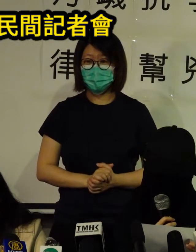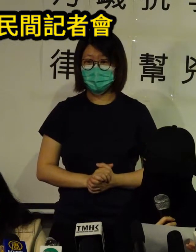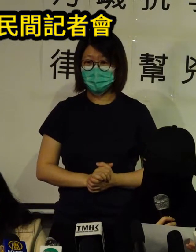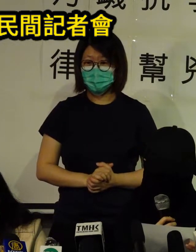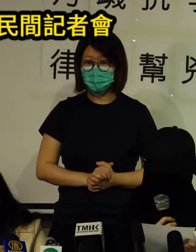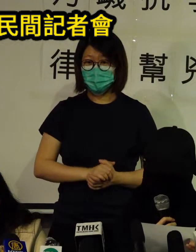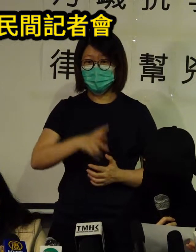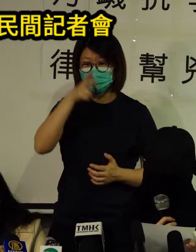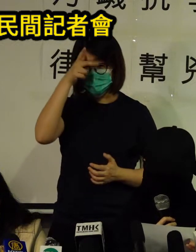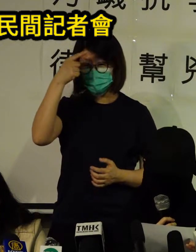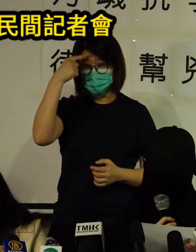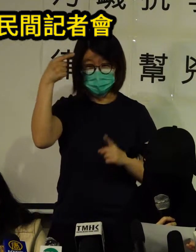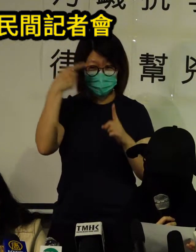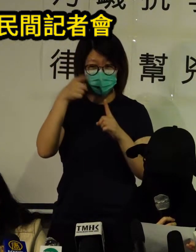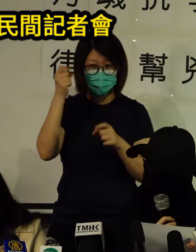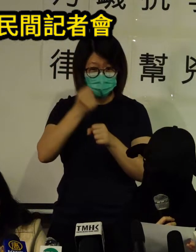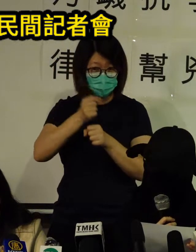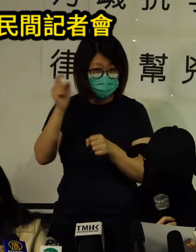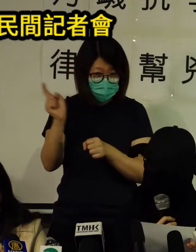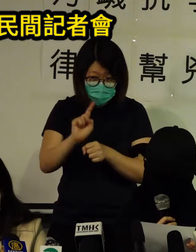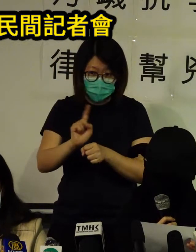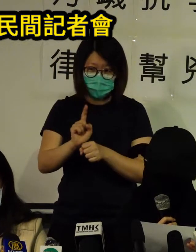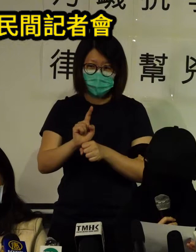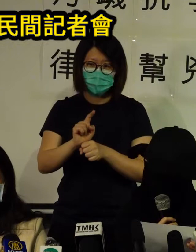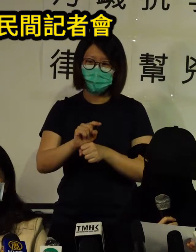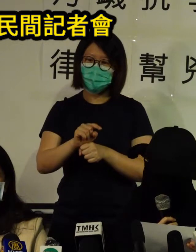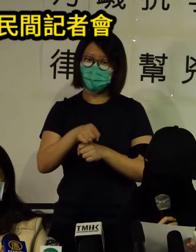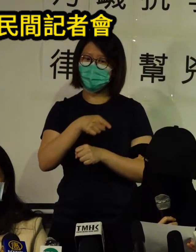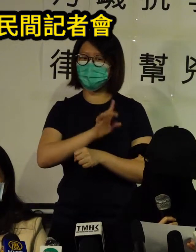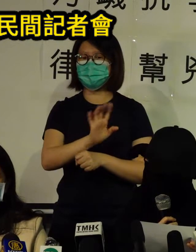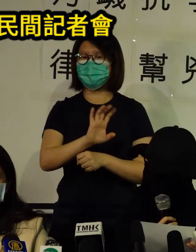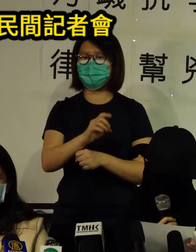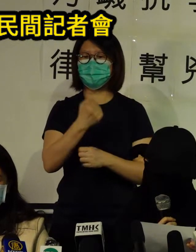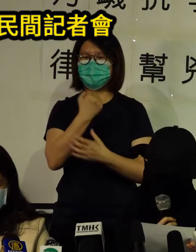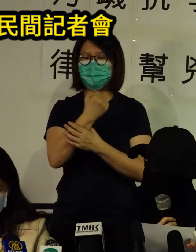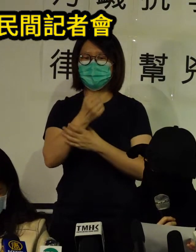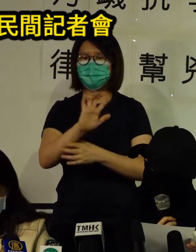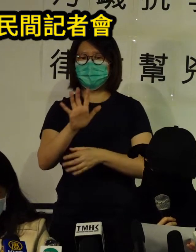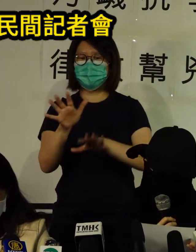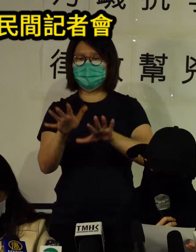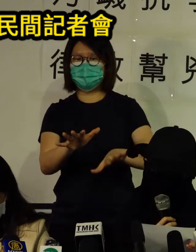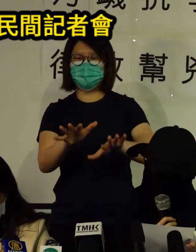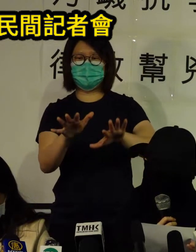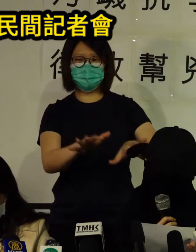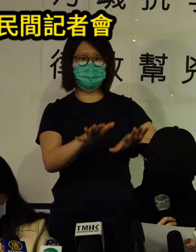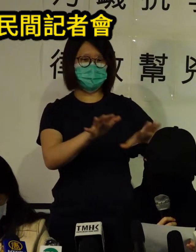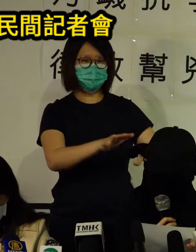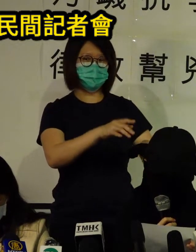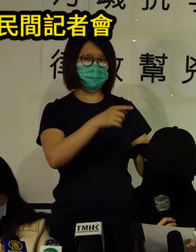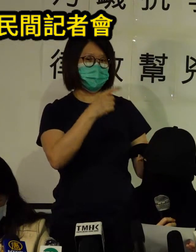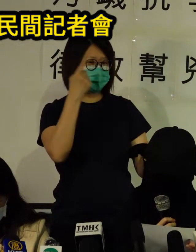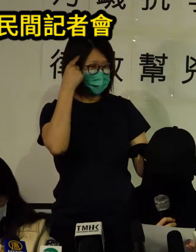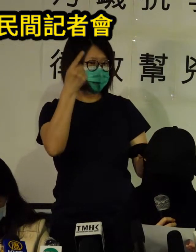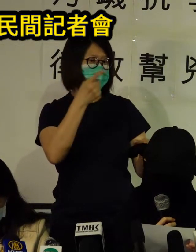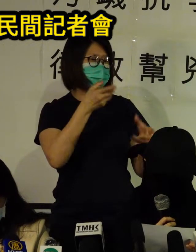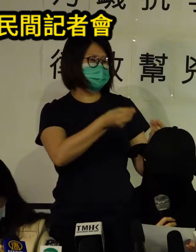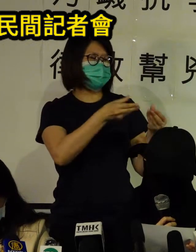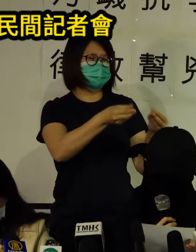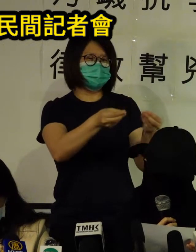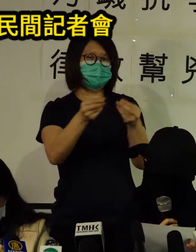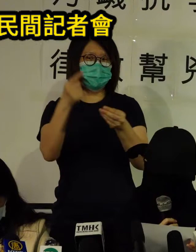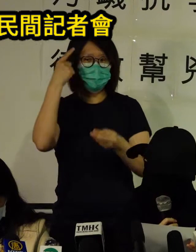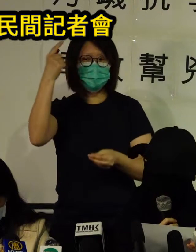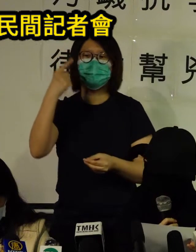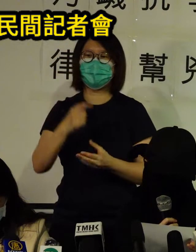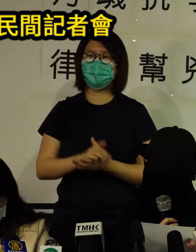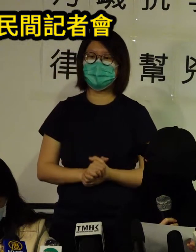It is the protesters who are the first to rush up and help those in need giving them all that they have You can hear